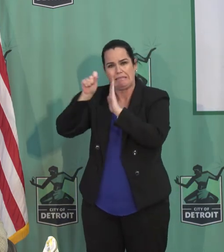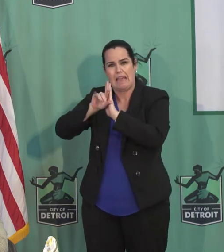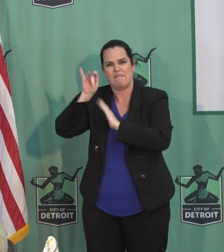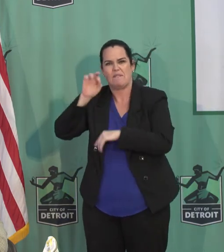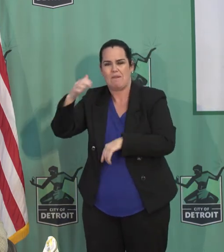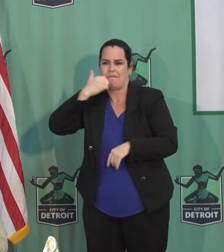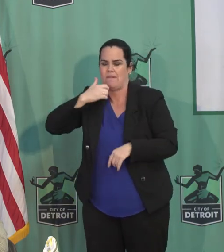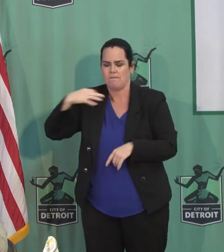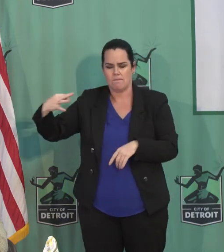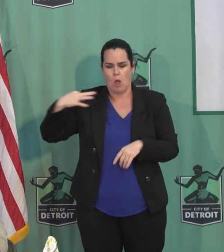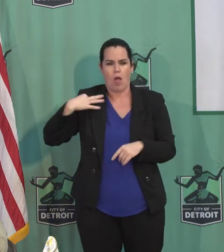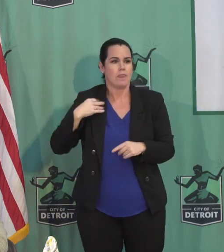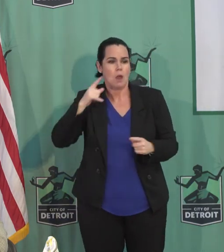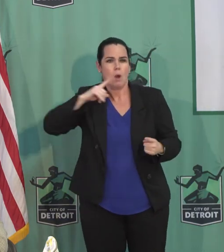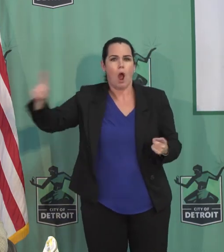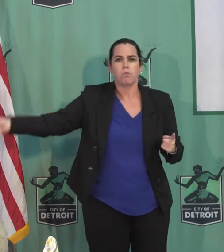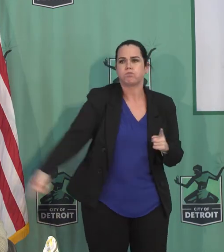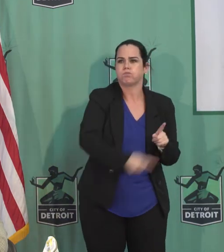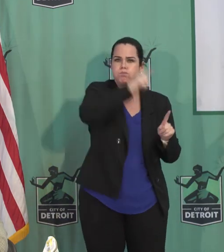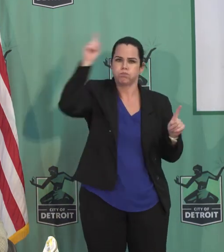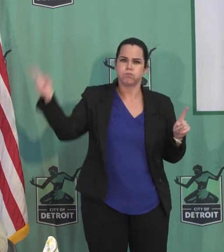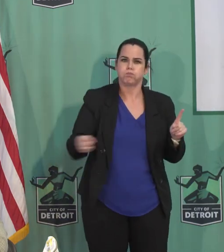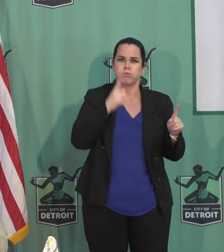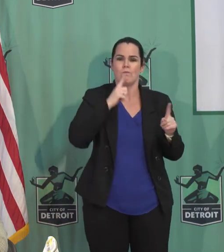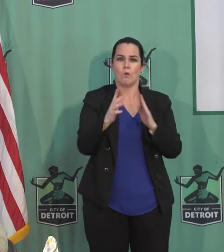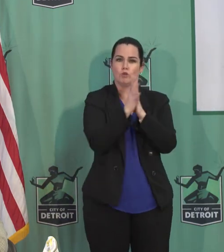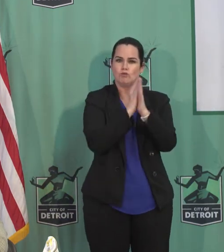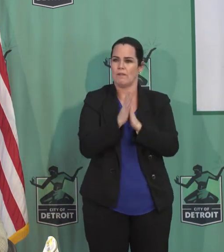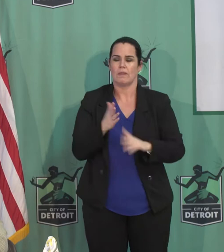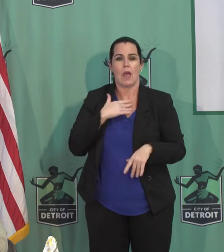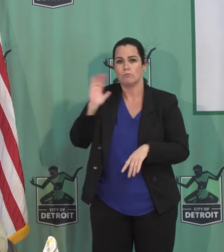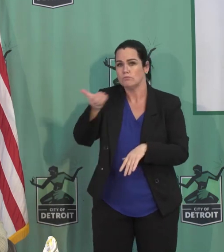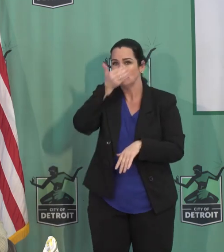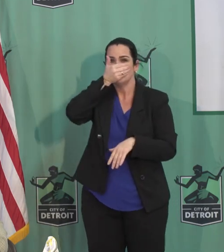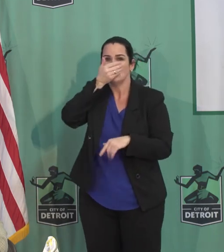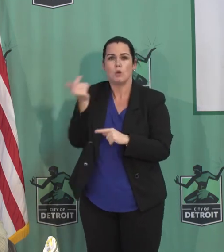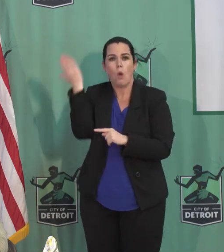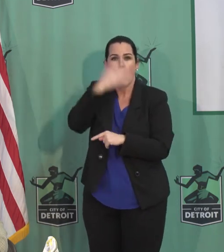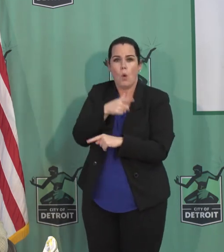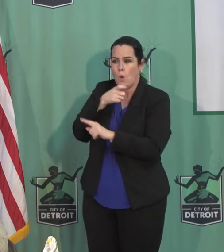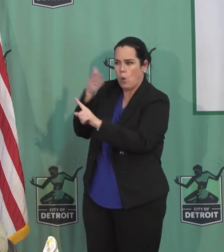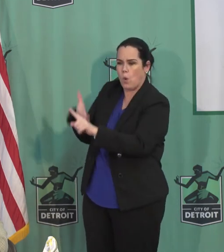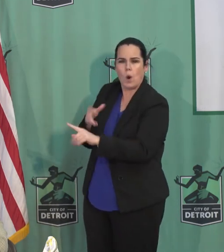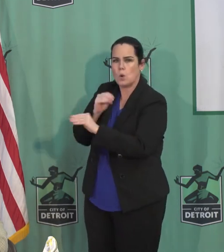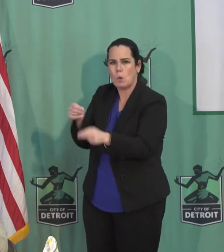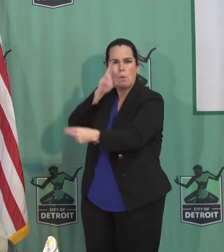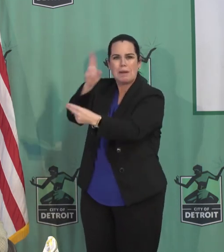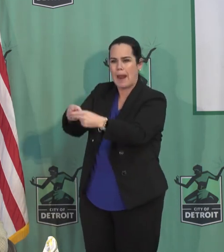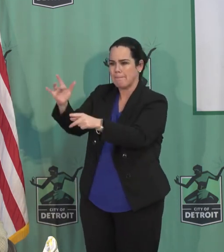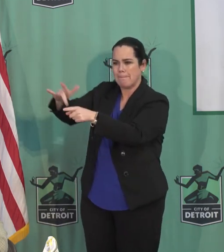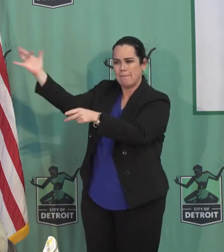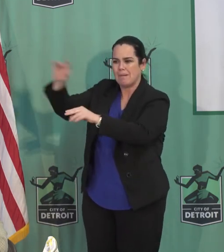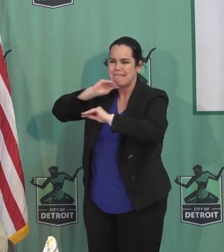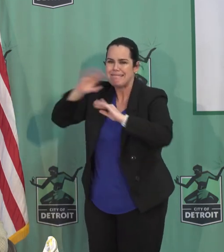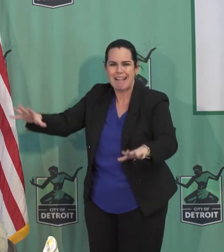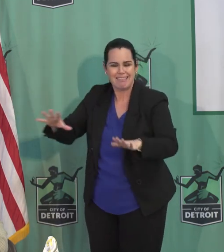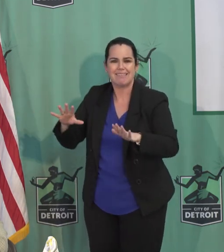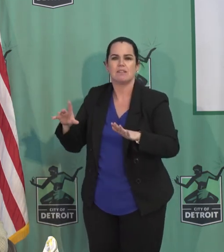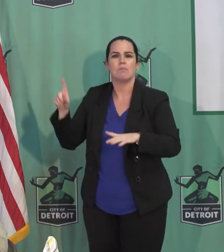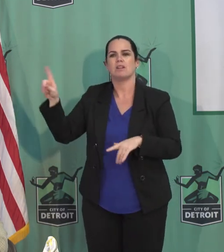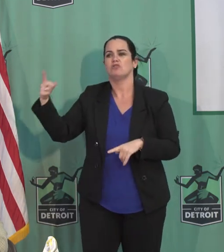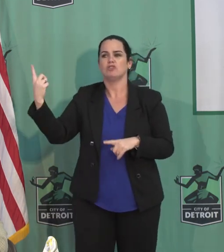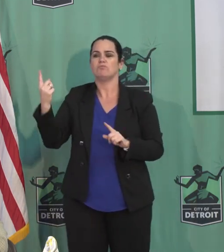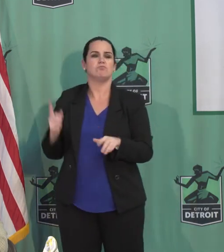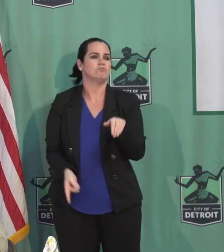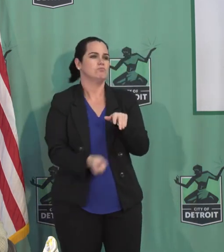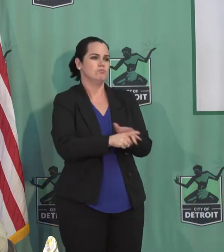volunteering to move traffic, move people along. They're under their mask. You never noticed them. They didn't get any credit. They are just out